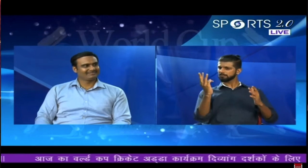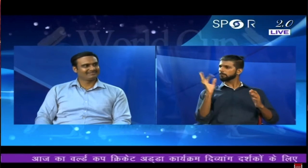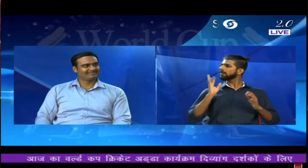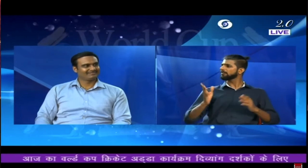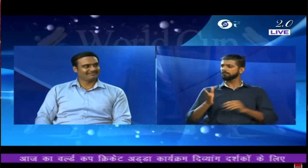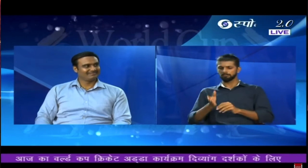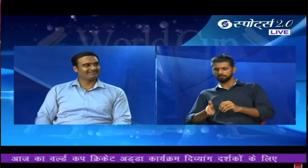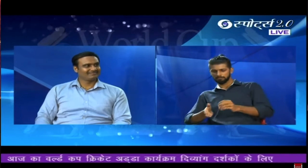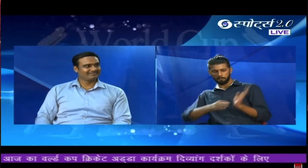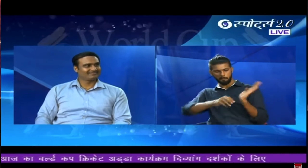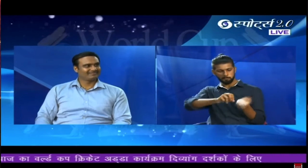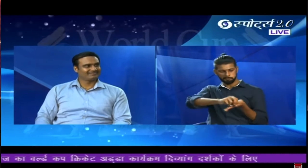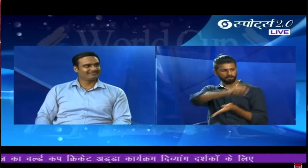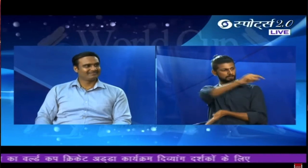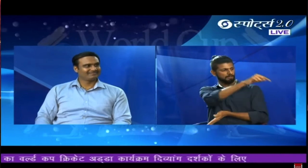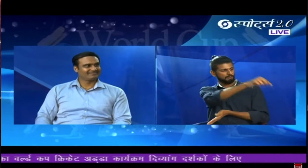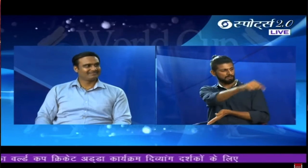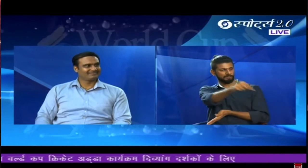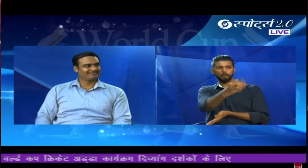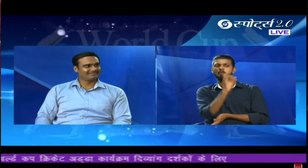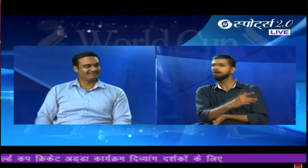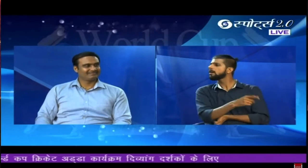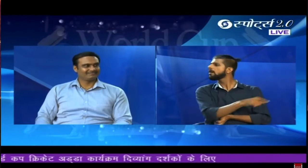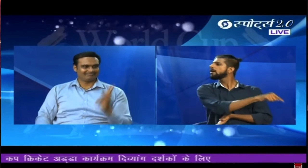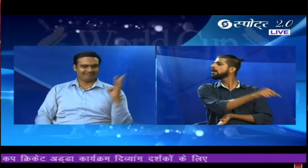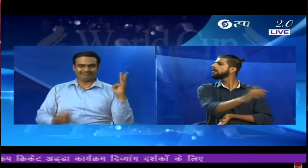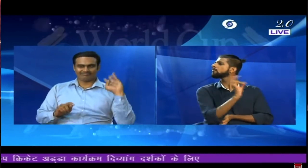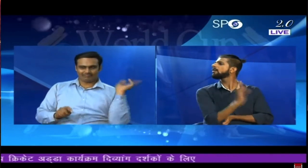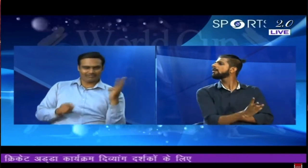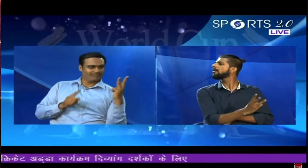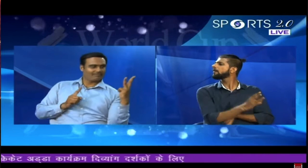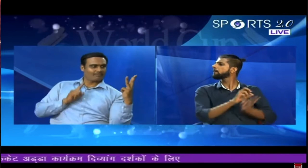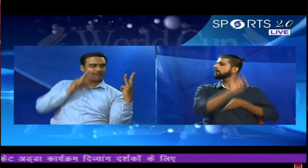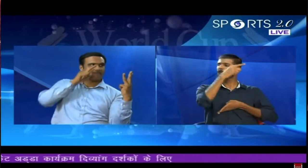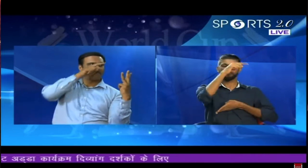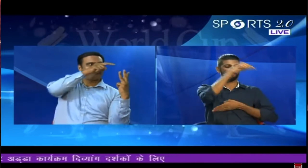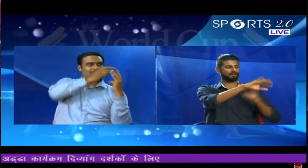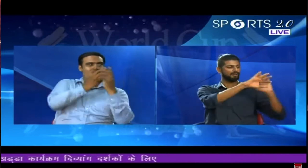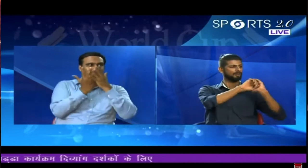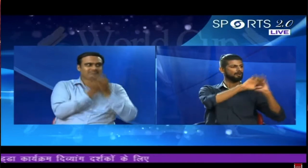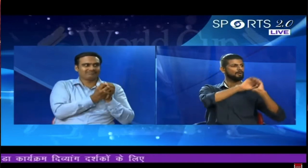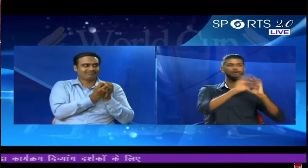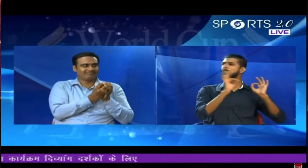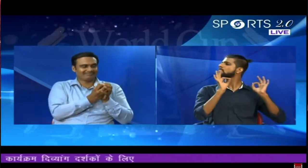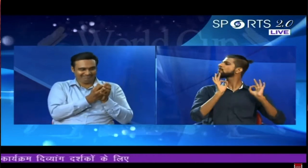point guy, you know. So, two pictures. have 500 matches which have already been won in India. And this is a great, great thing.